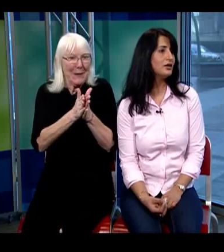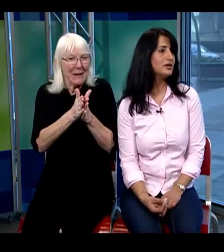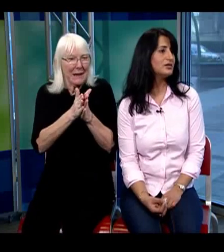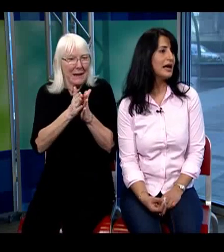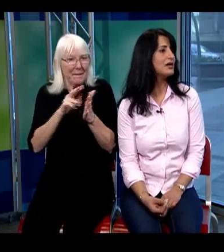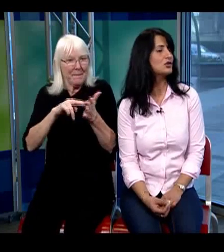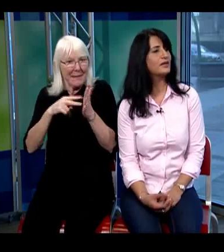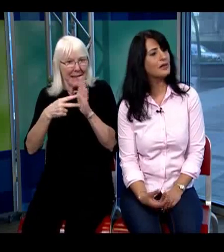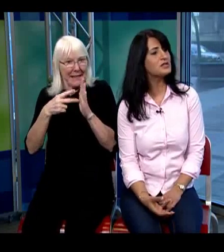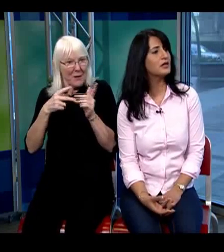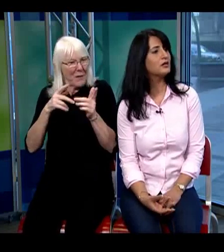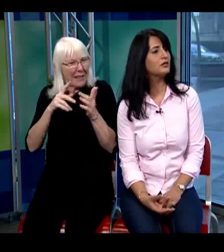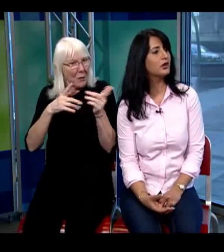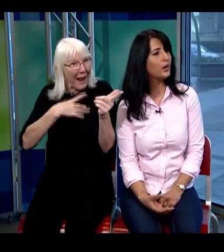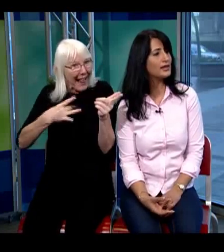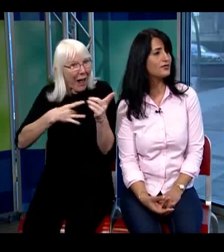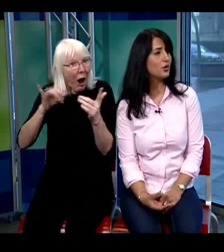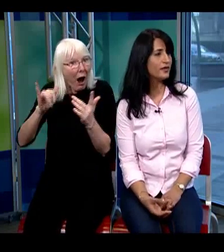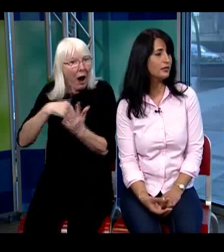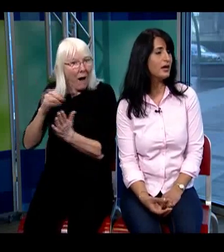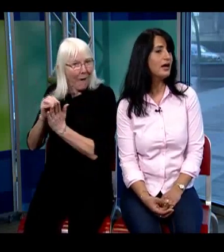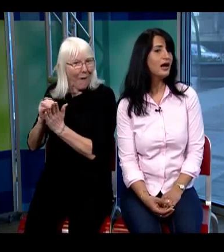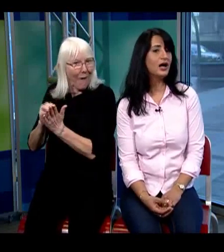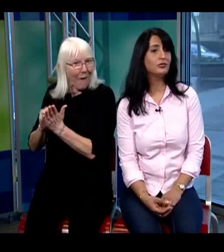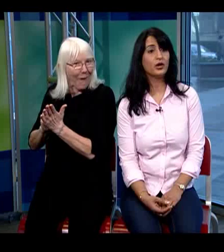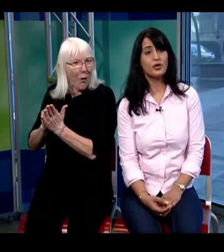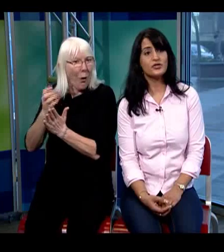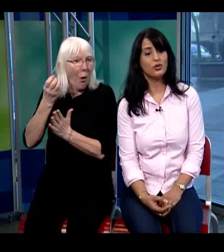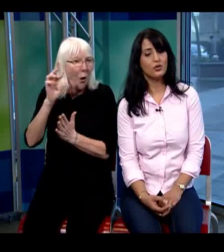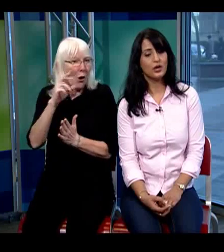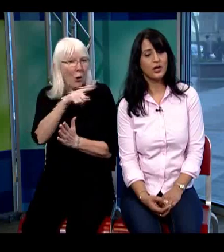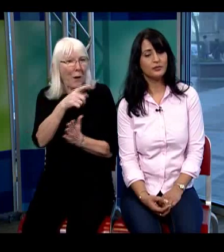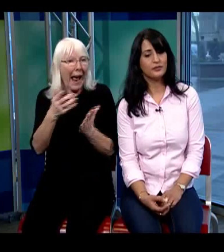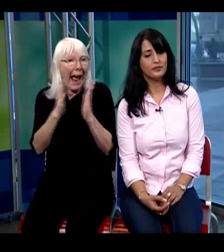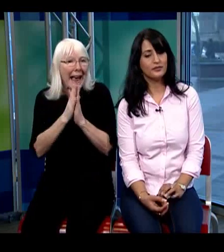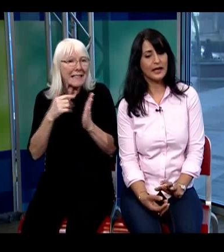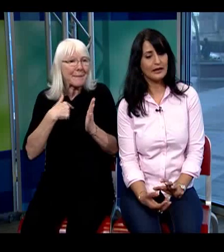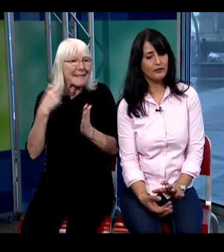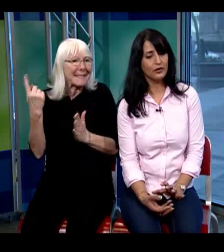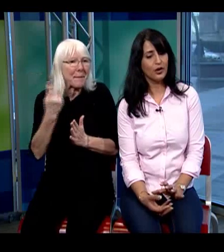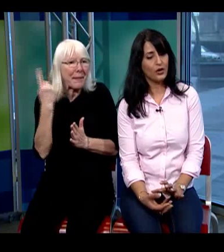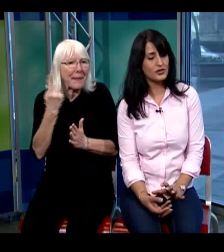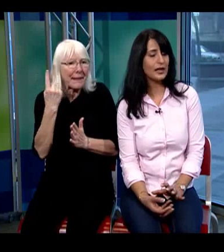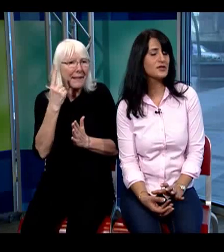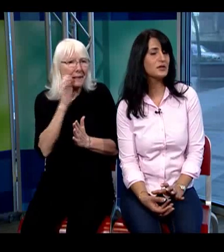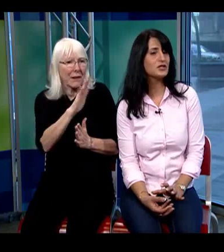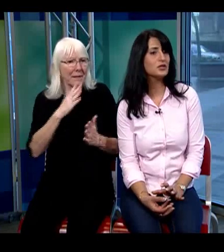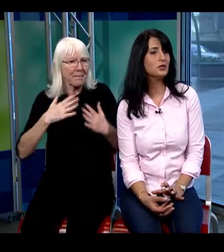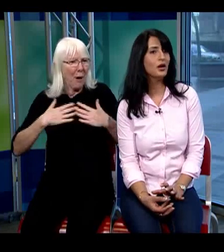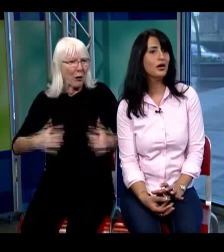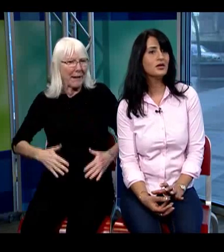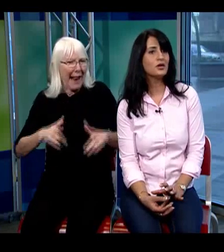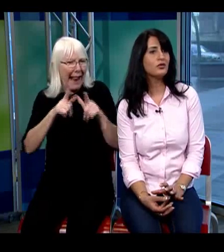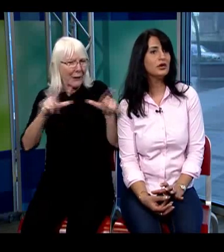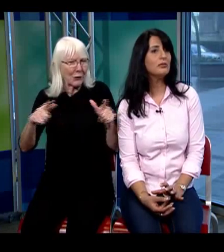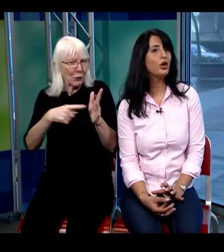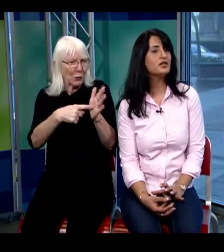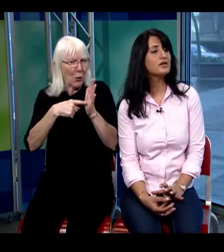task with that particular request for them it also uh that level also allows me to sort of really monitor